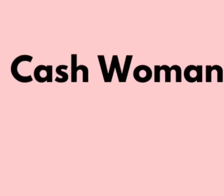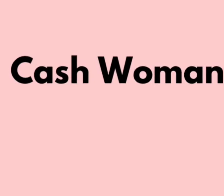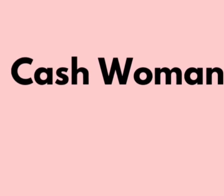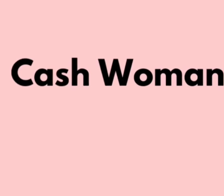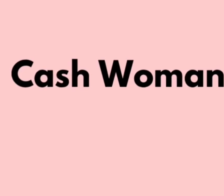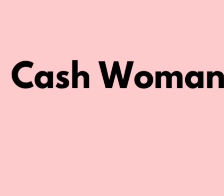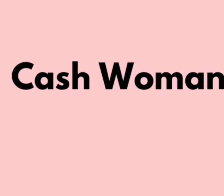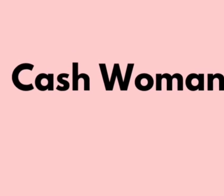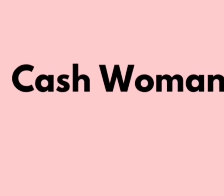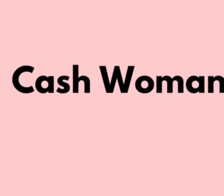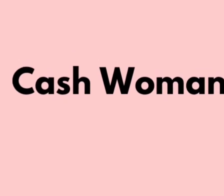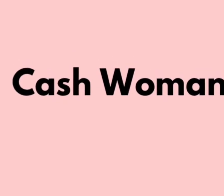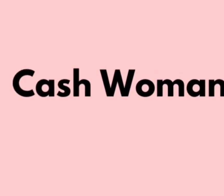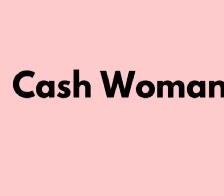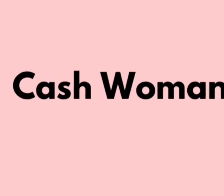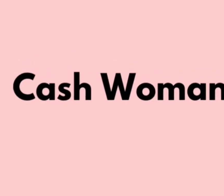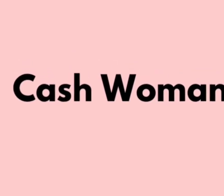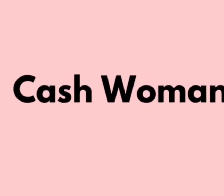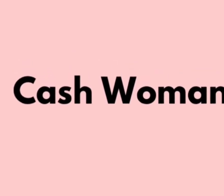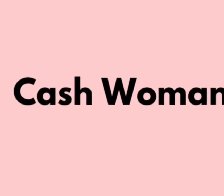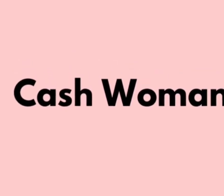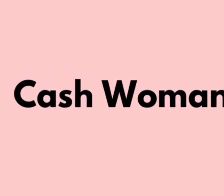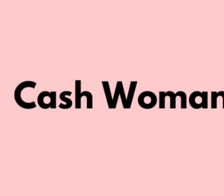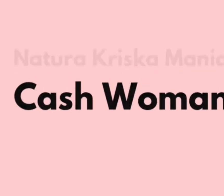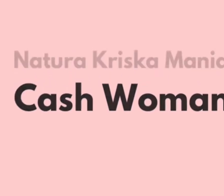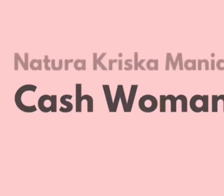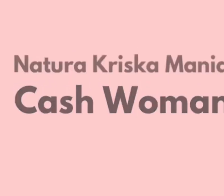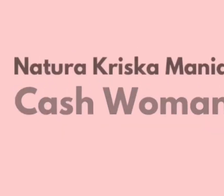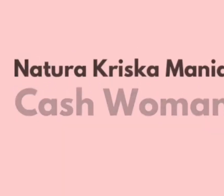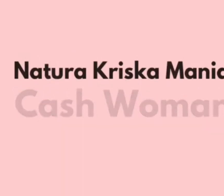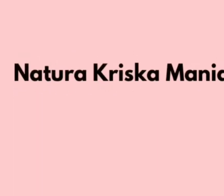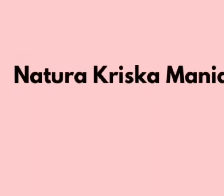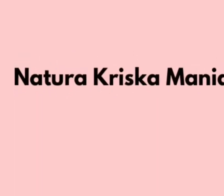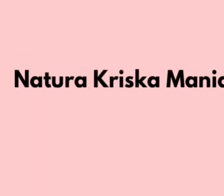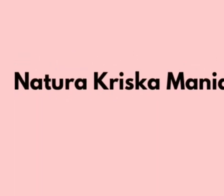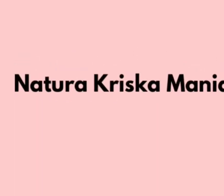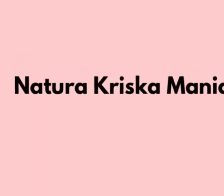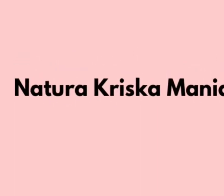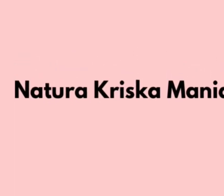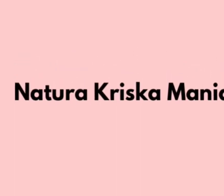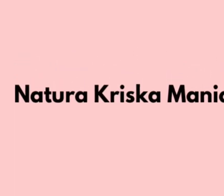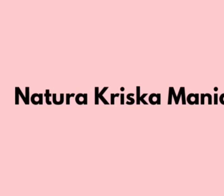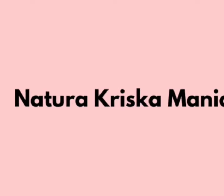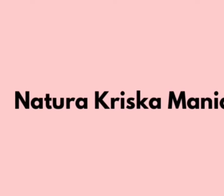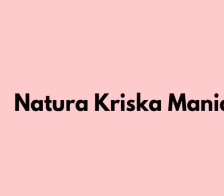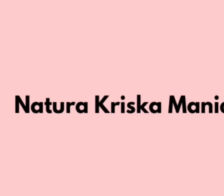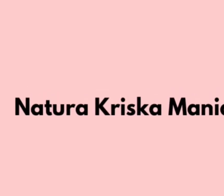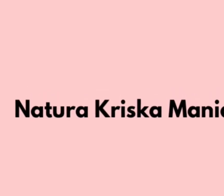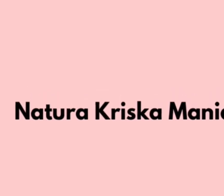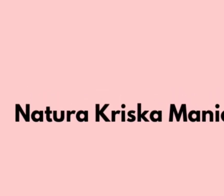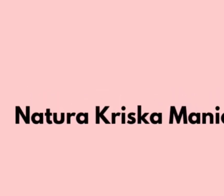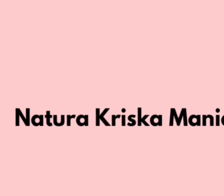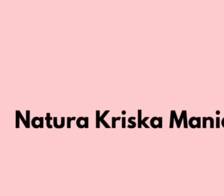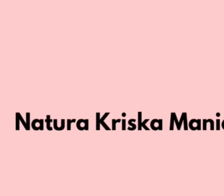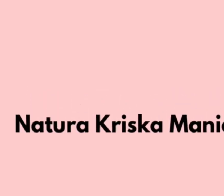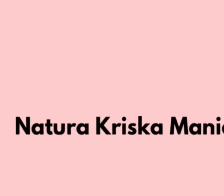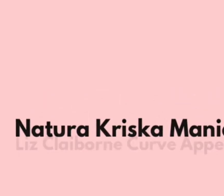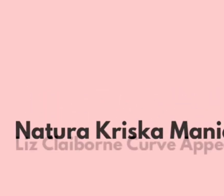not because I was not for want I was just unable to get my hands on them get